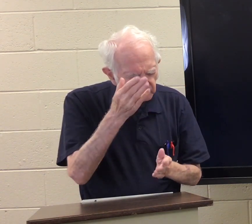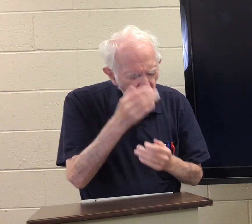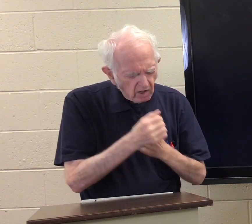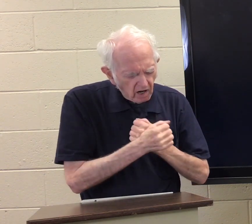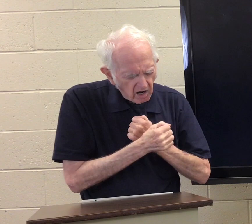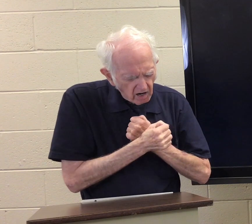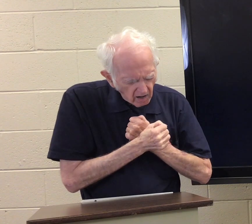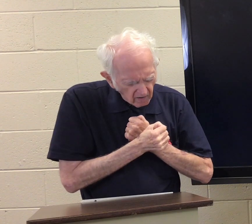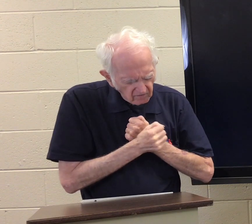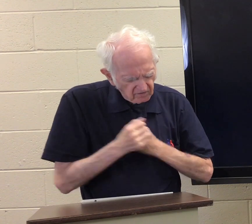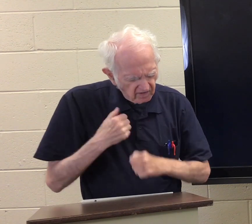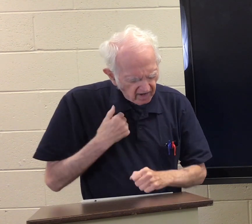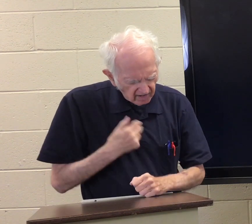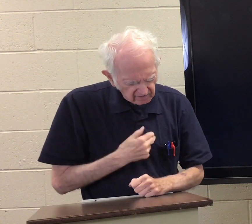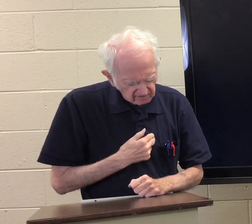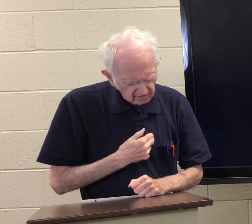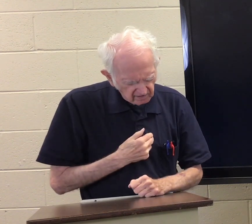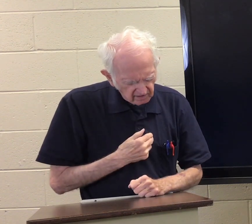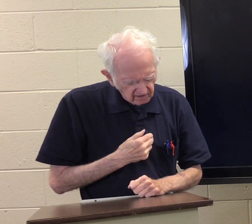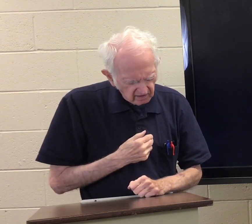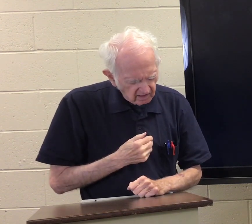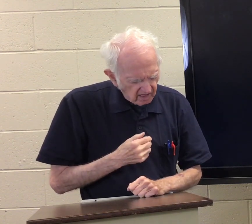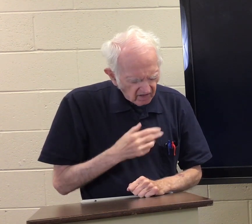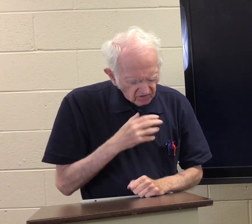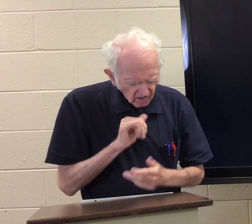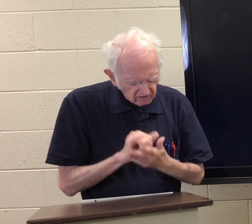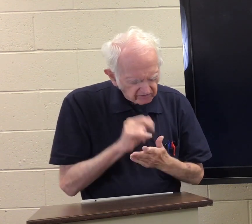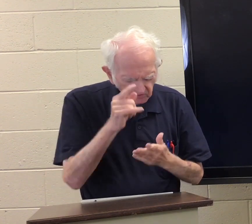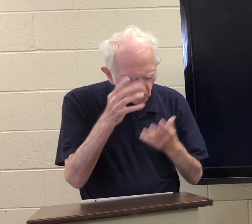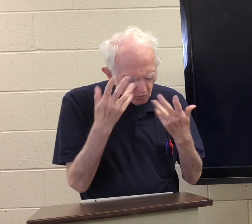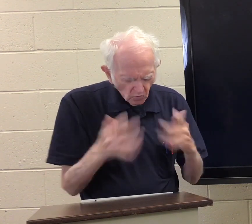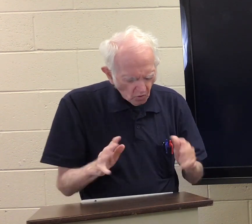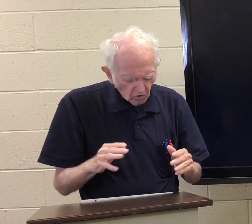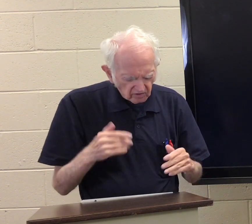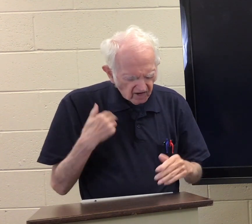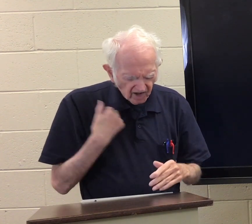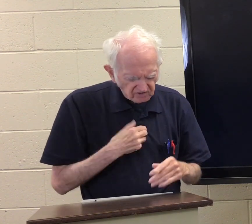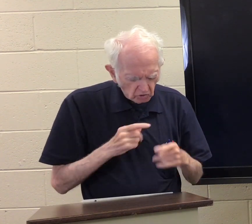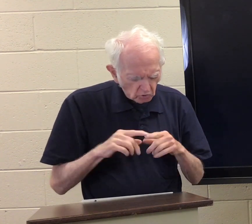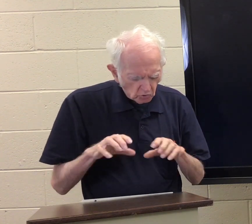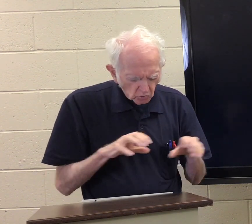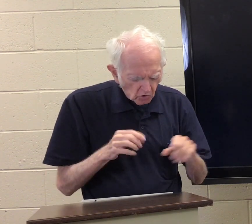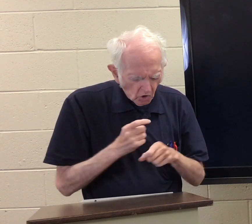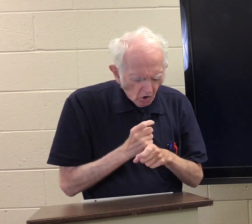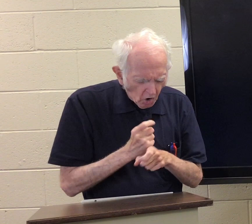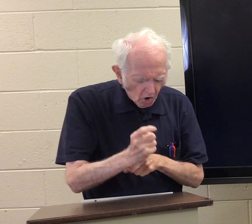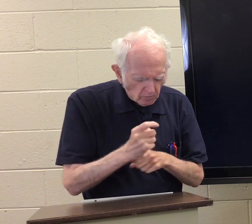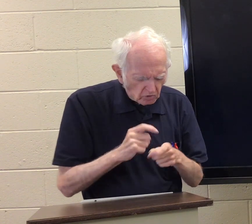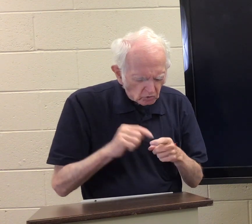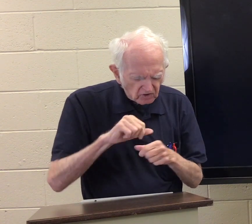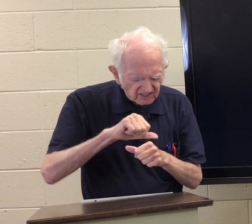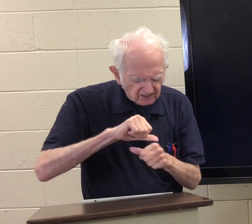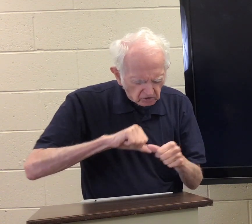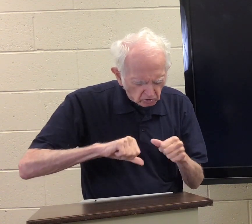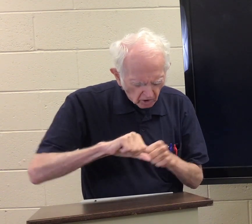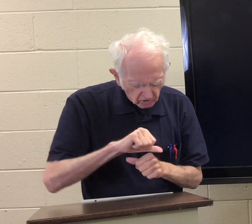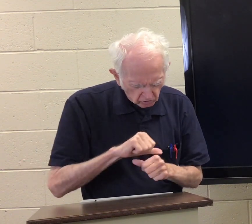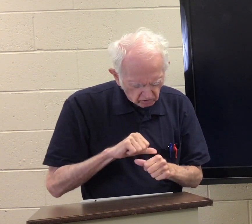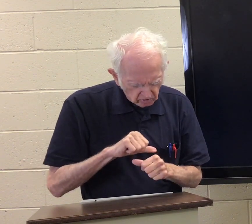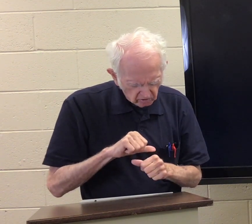That you love us. And that you don't want us to do harm